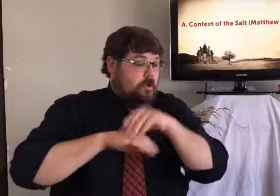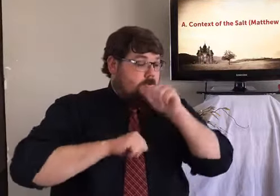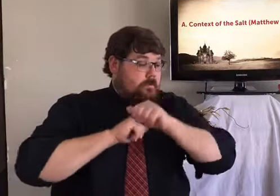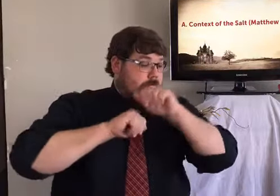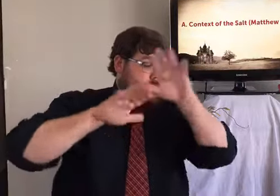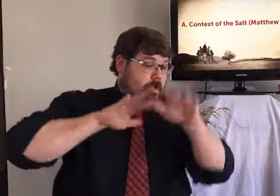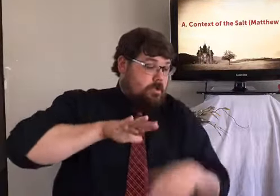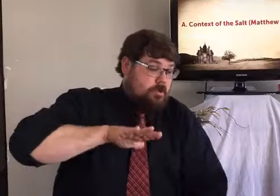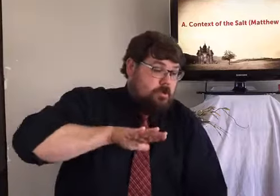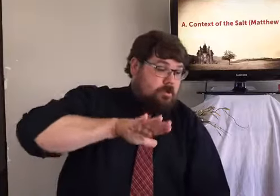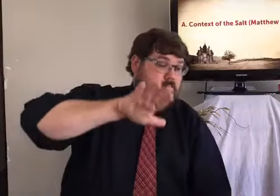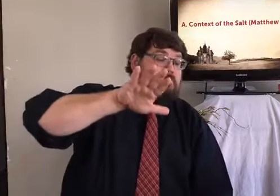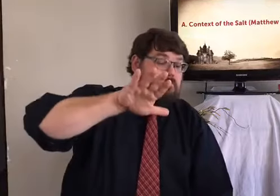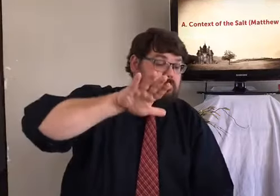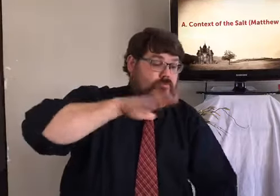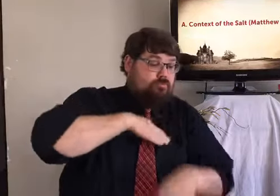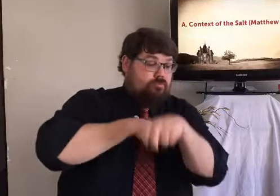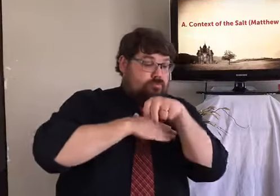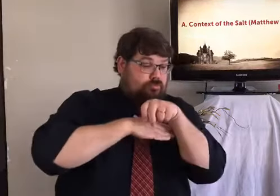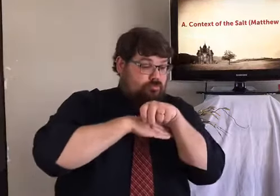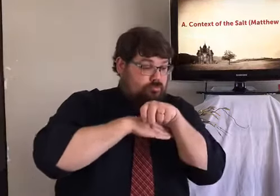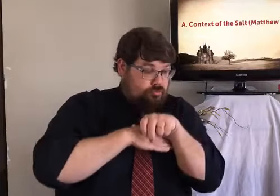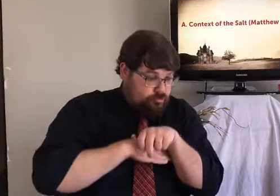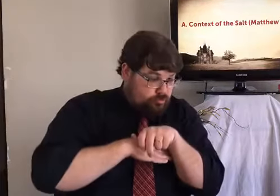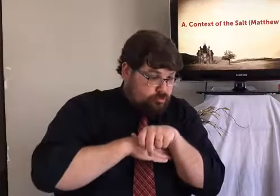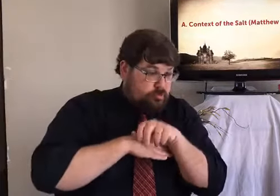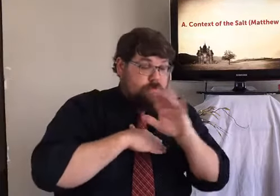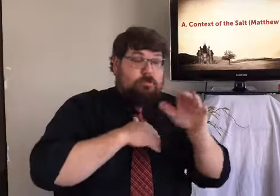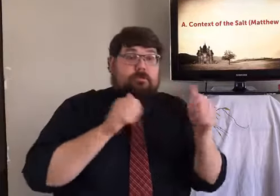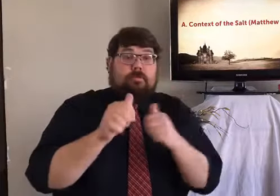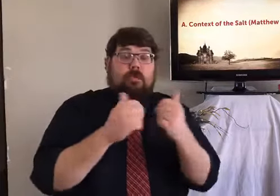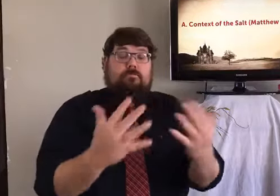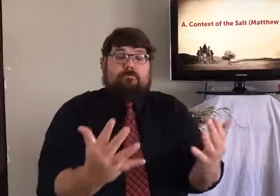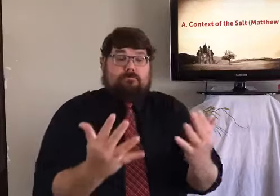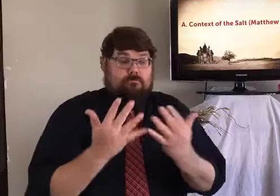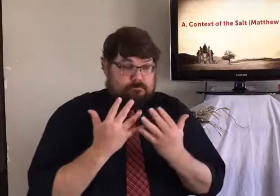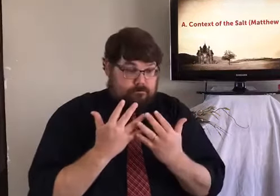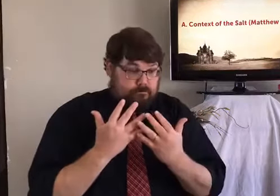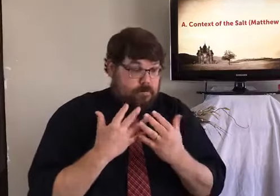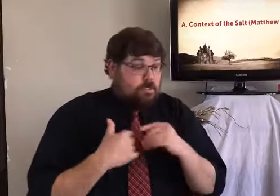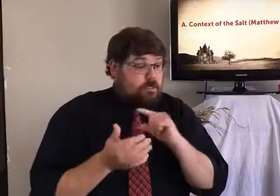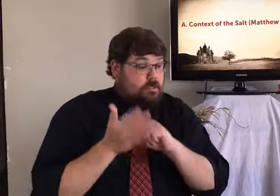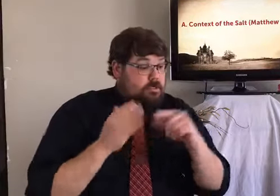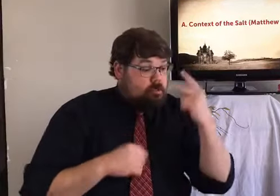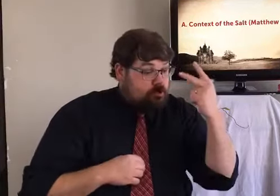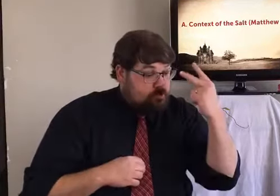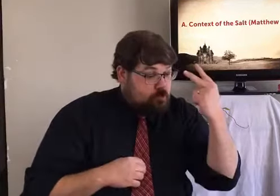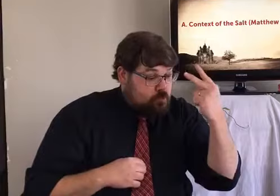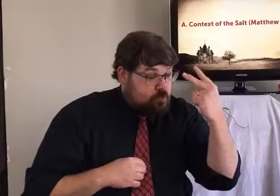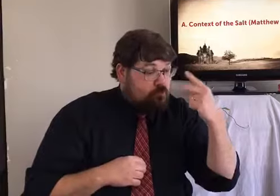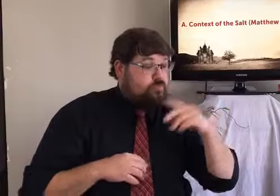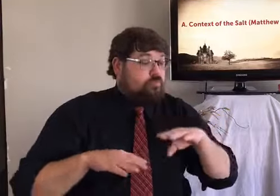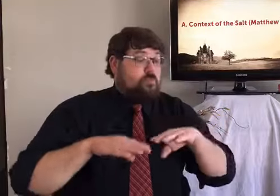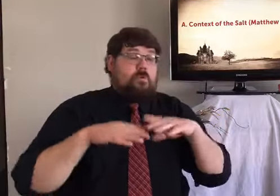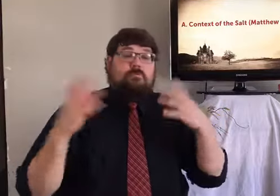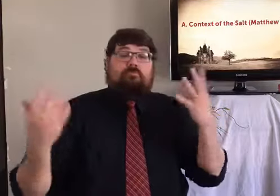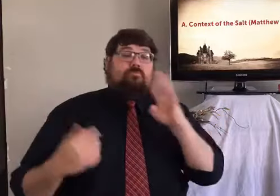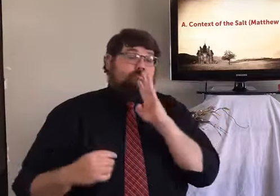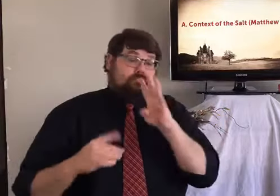Remember, Jesus was on the mount, and he came and sat on the mountain there, and his disciples gathered to him. And then in